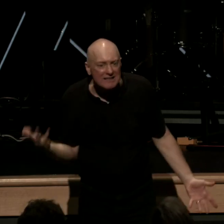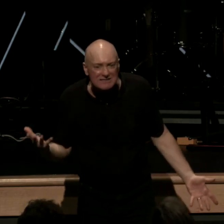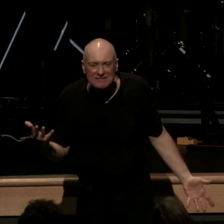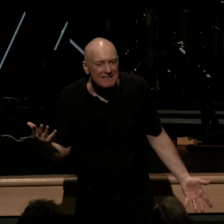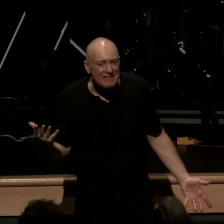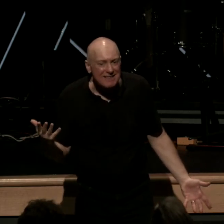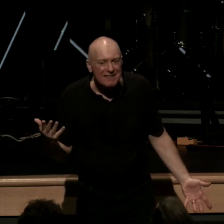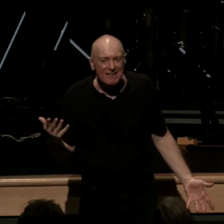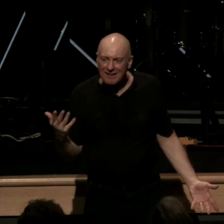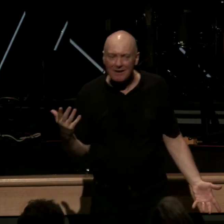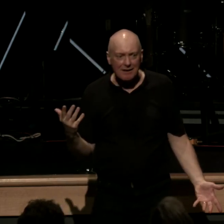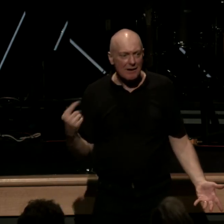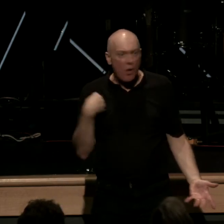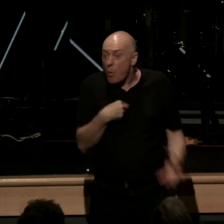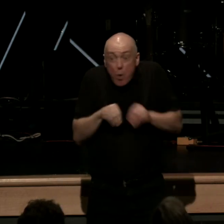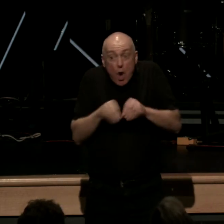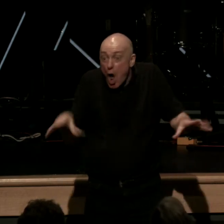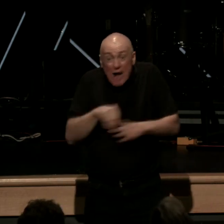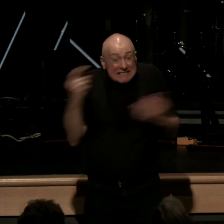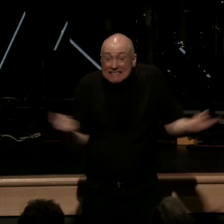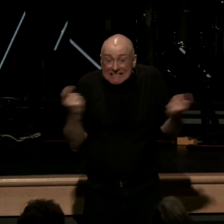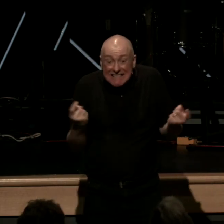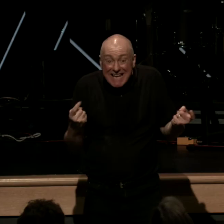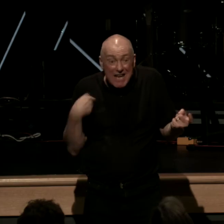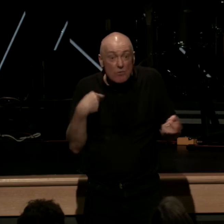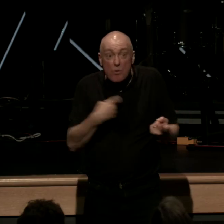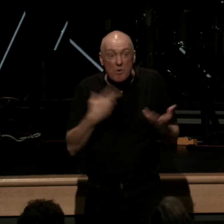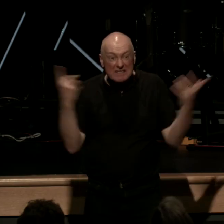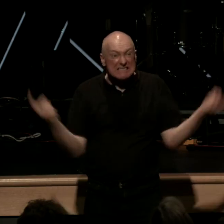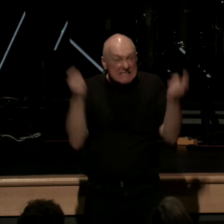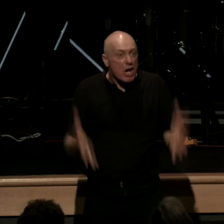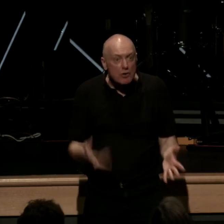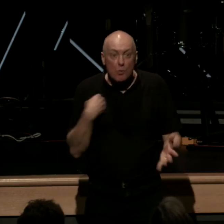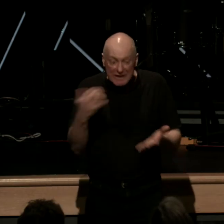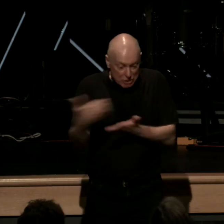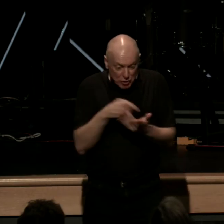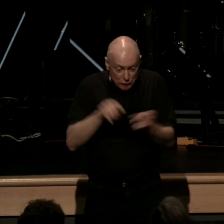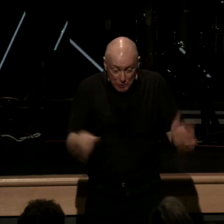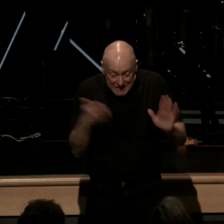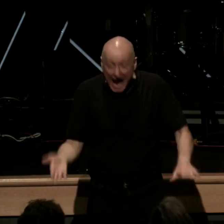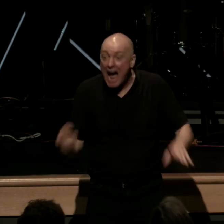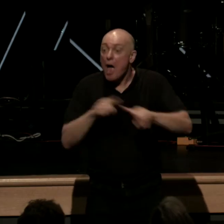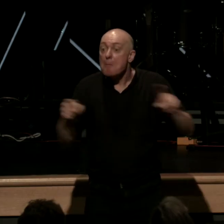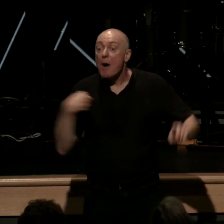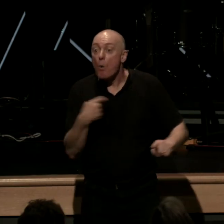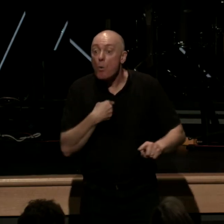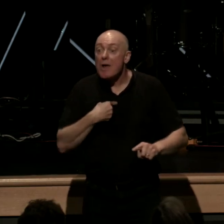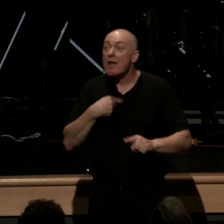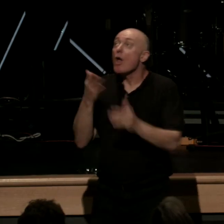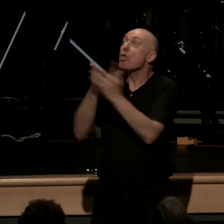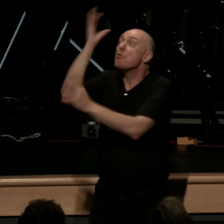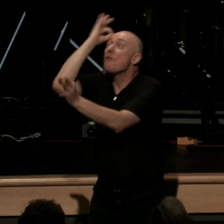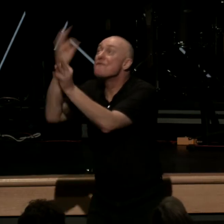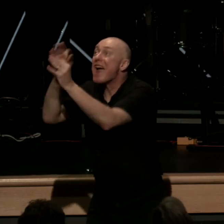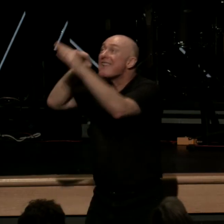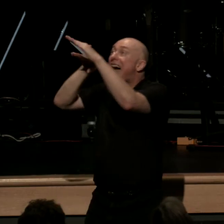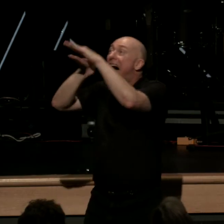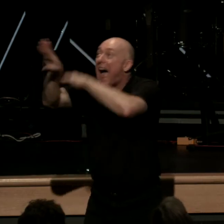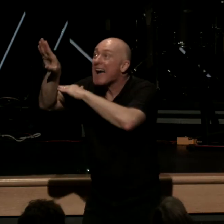we're lost in sin we are we are wretches we deserve to die but we have by solo fide access into gratia grace